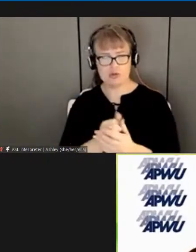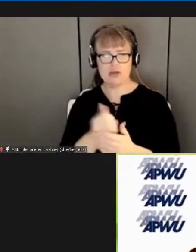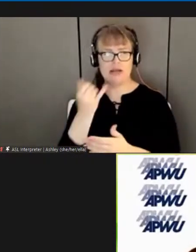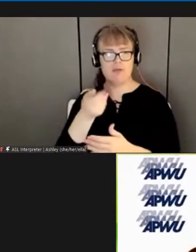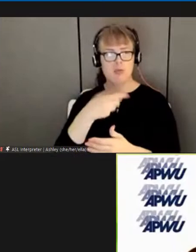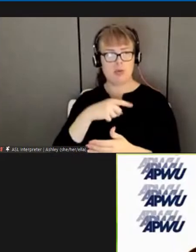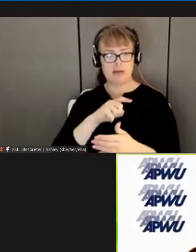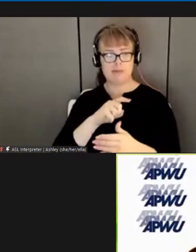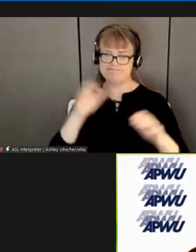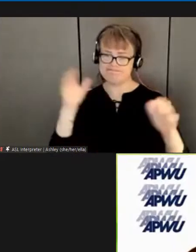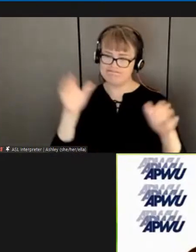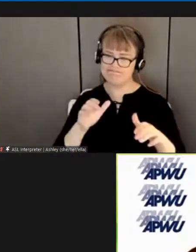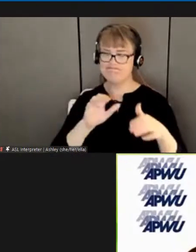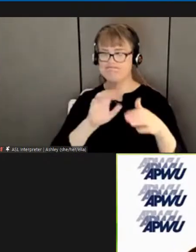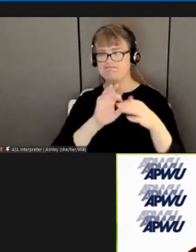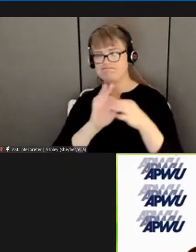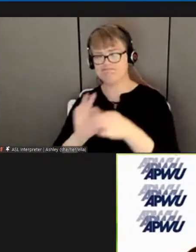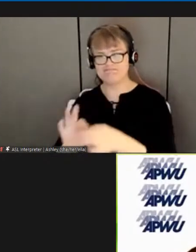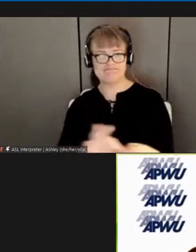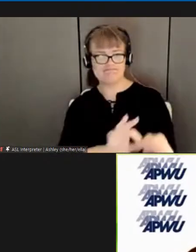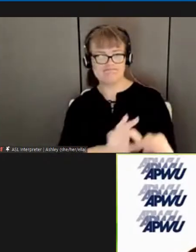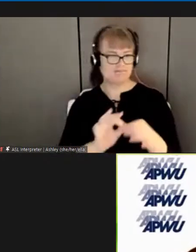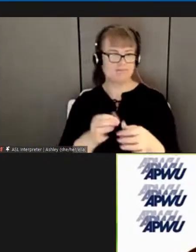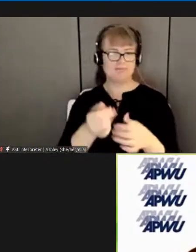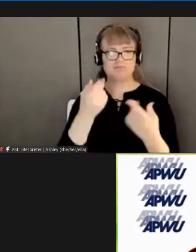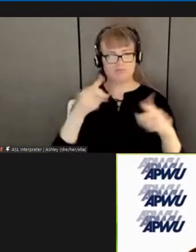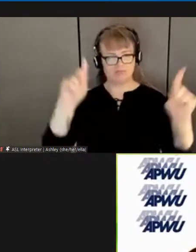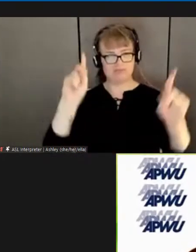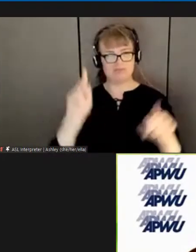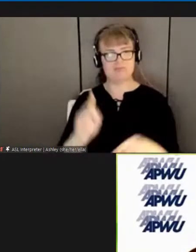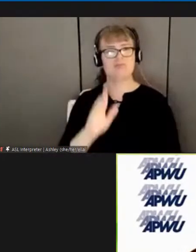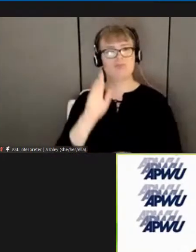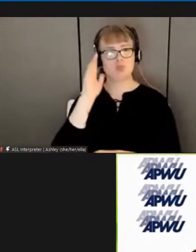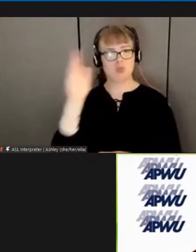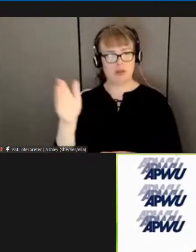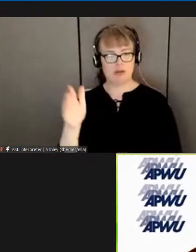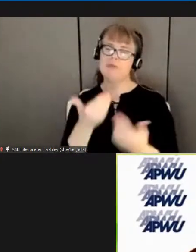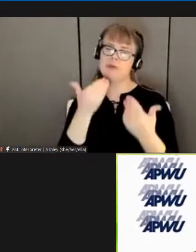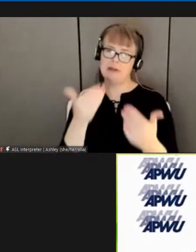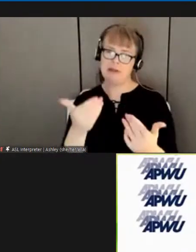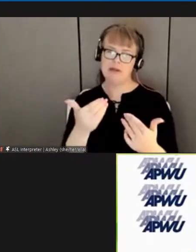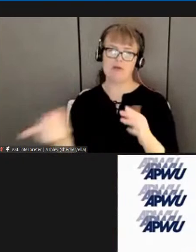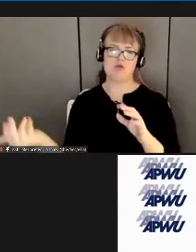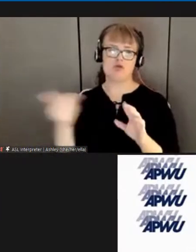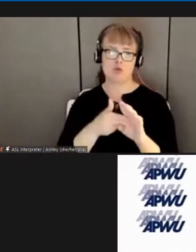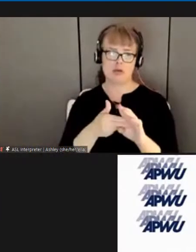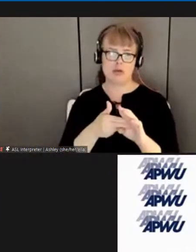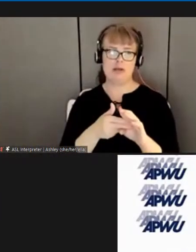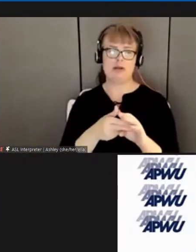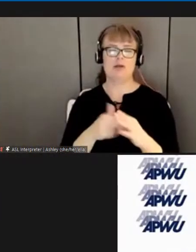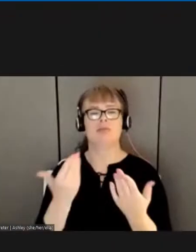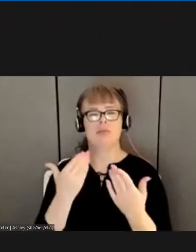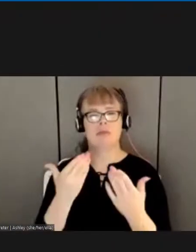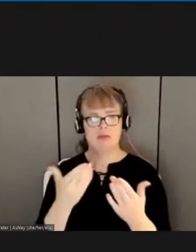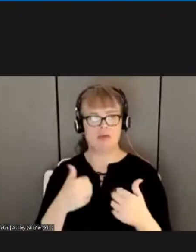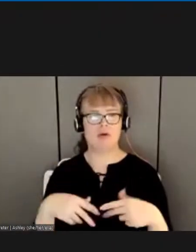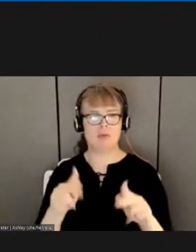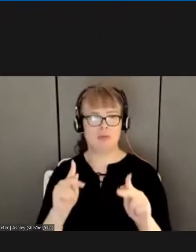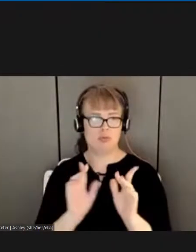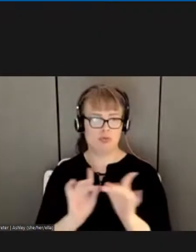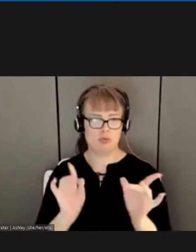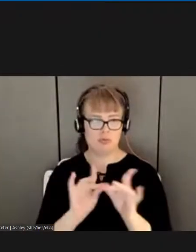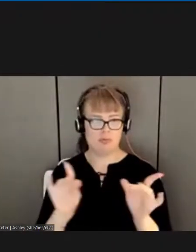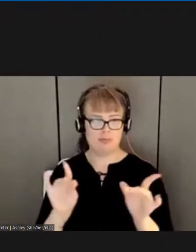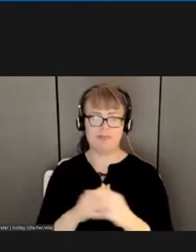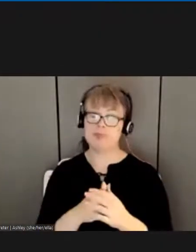it so you all have a very good night thank you for joining us and thank you for the opportunity thank you aj to my